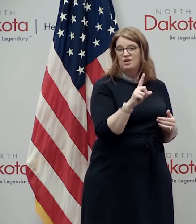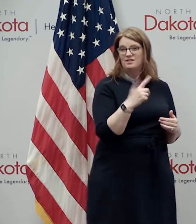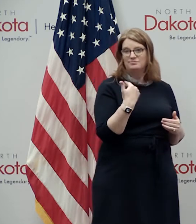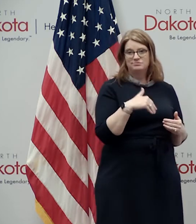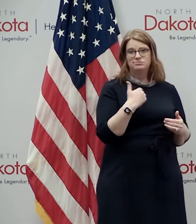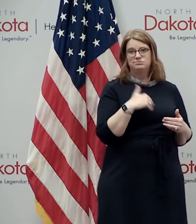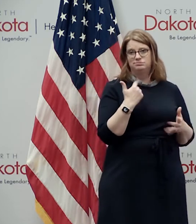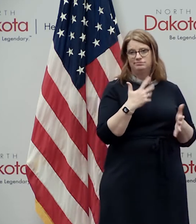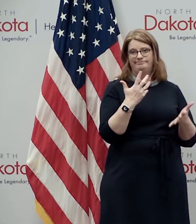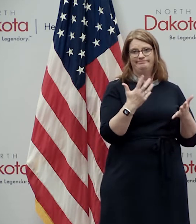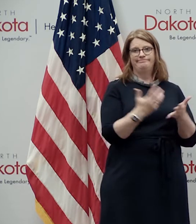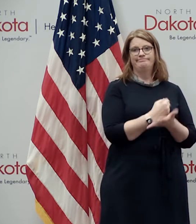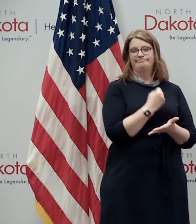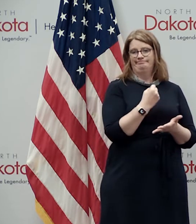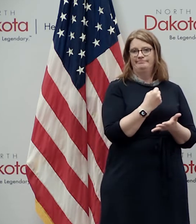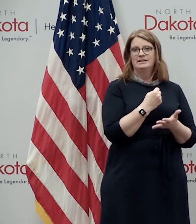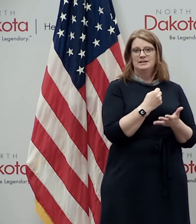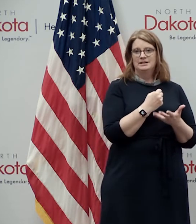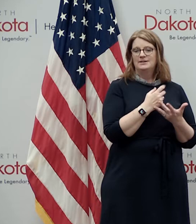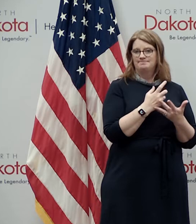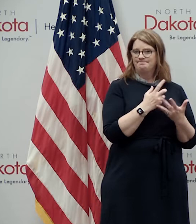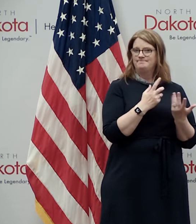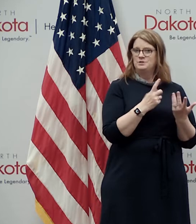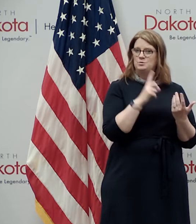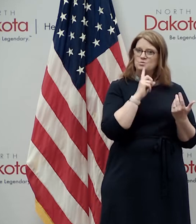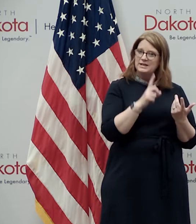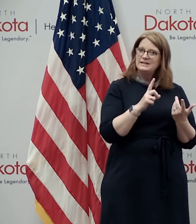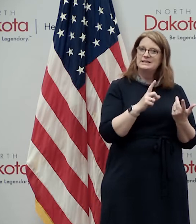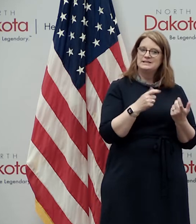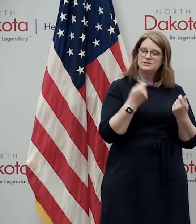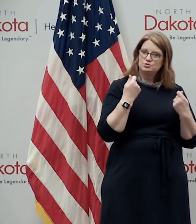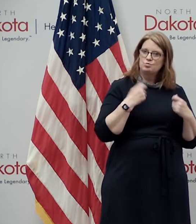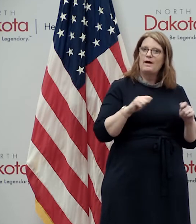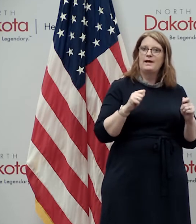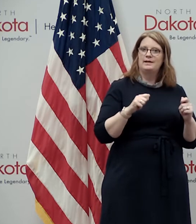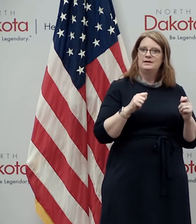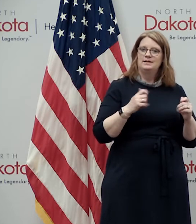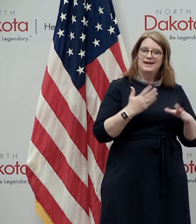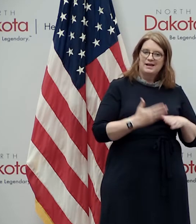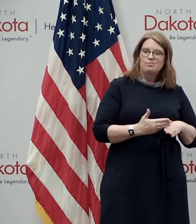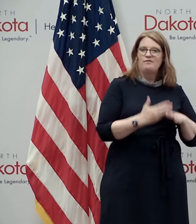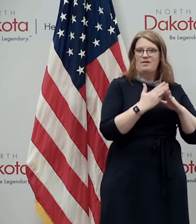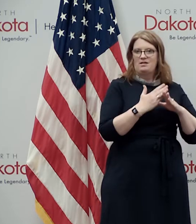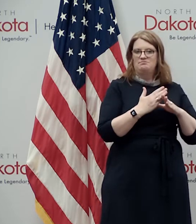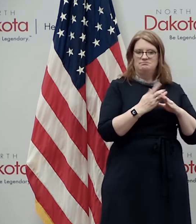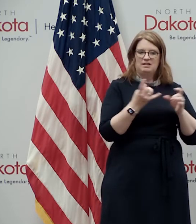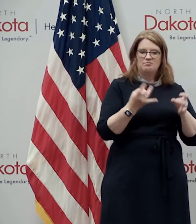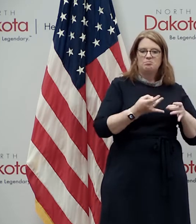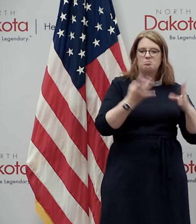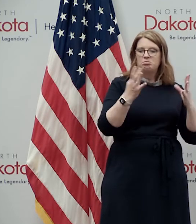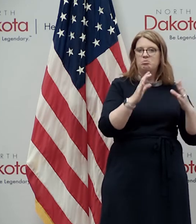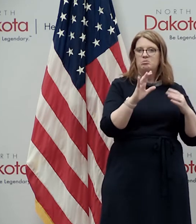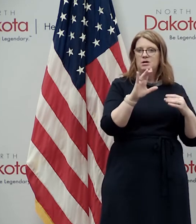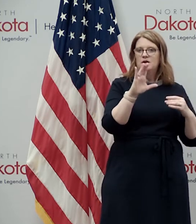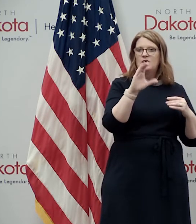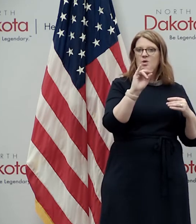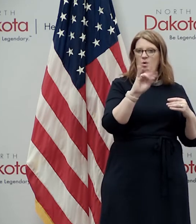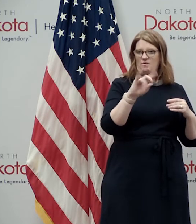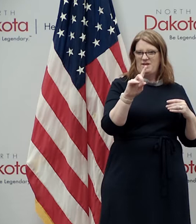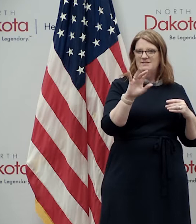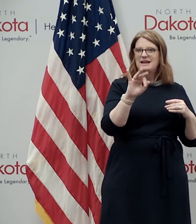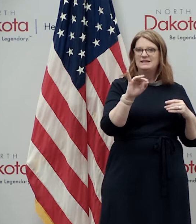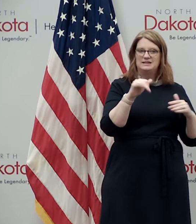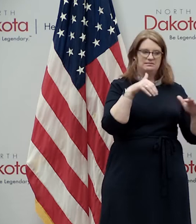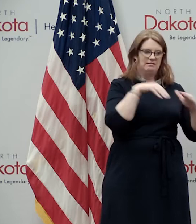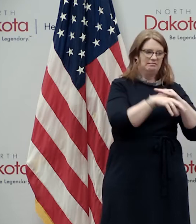in keeping uh covid 19 largely out of our long-term care facilities uh relative to other states and again